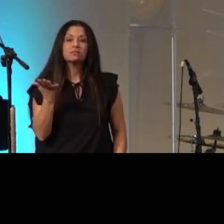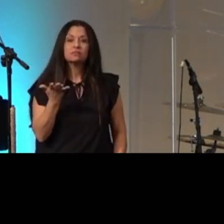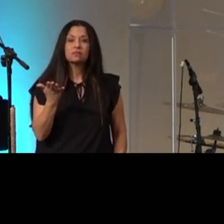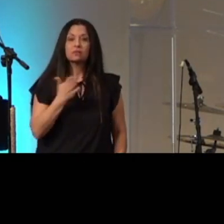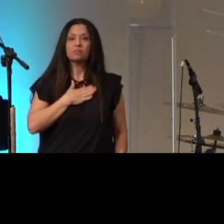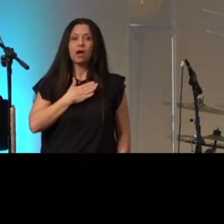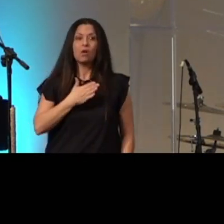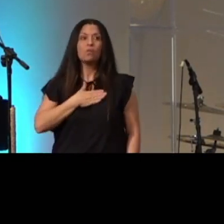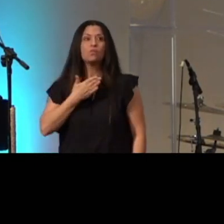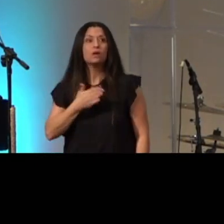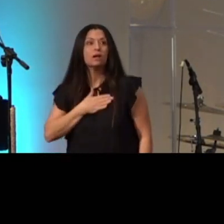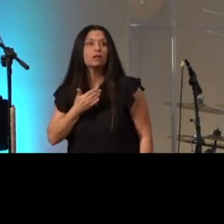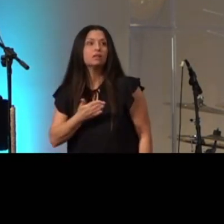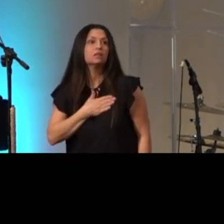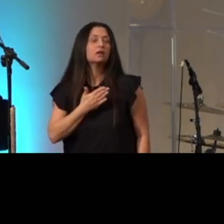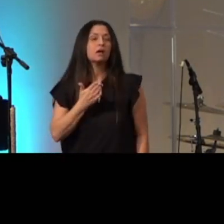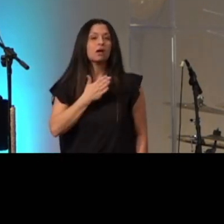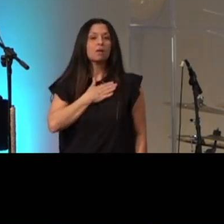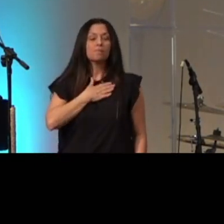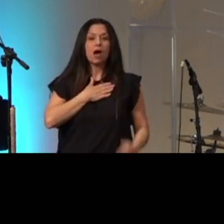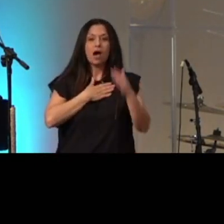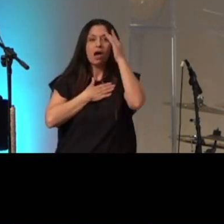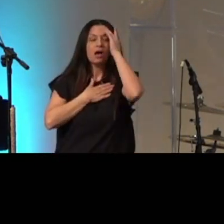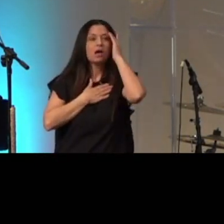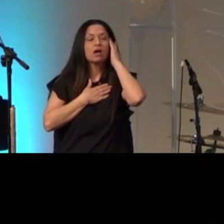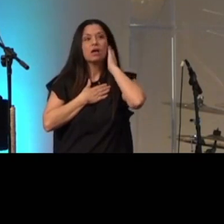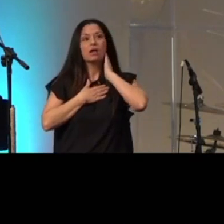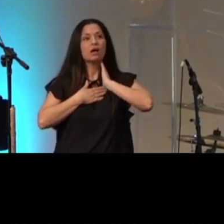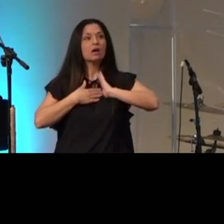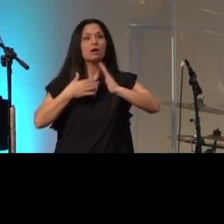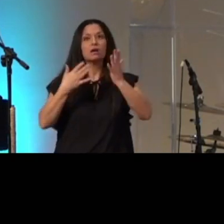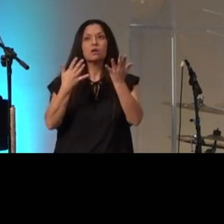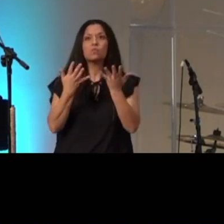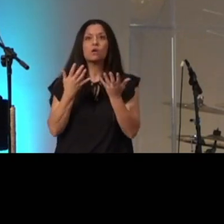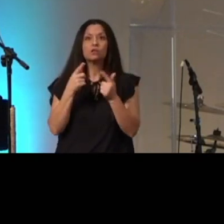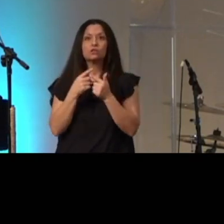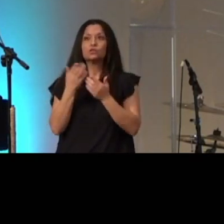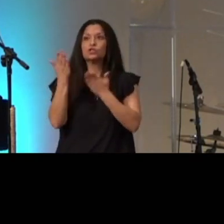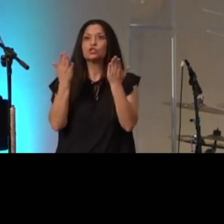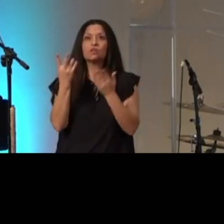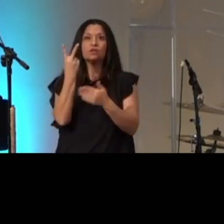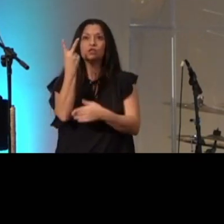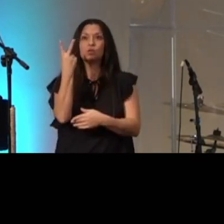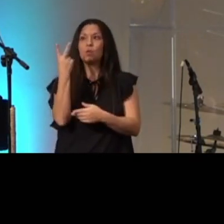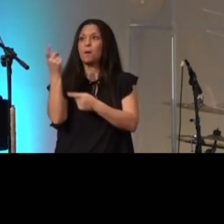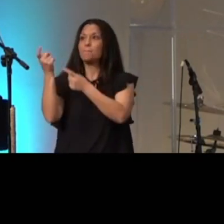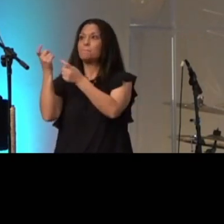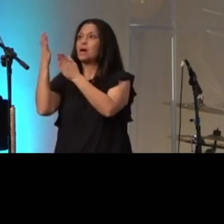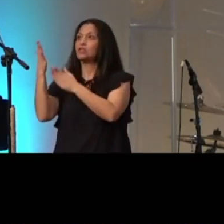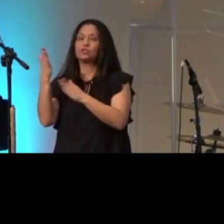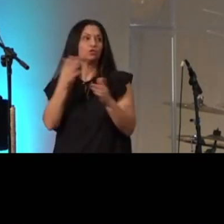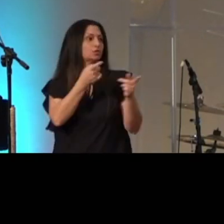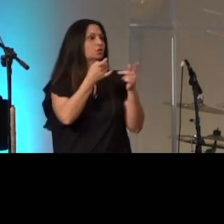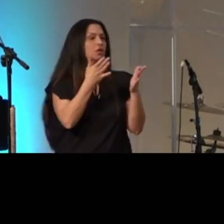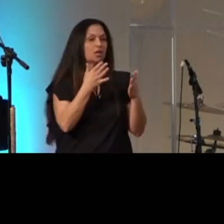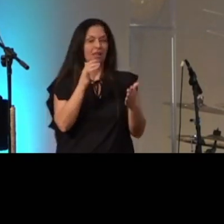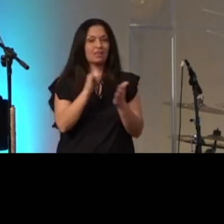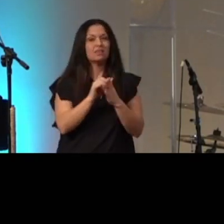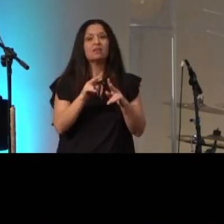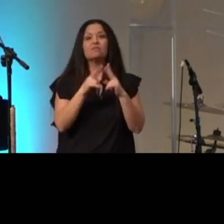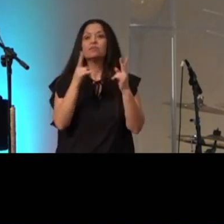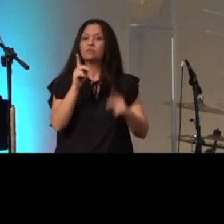my willingness my proclivity to serve two masters is very much real and very much present